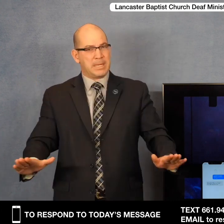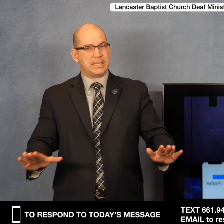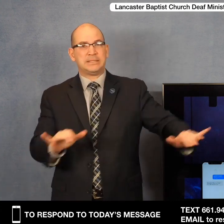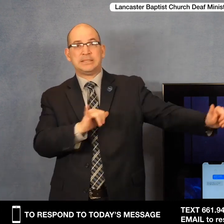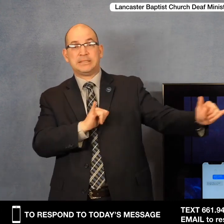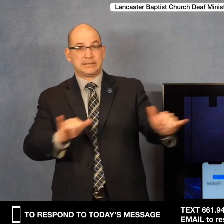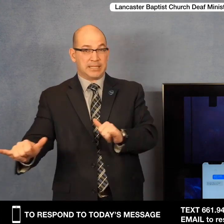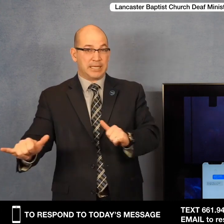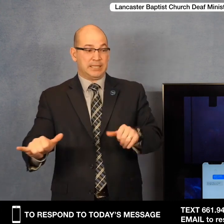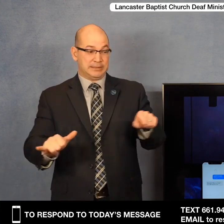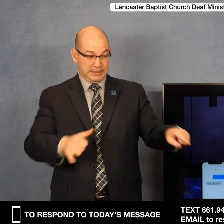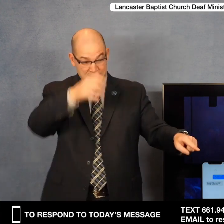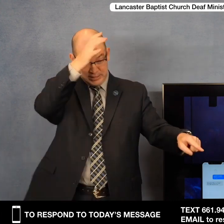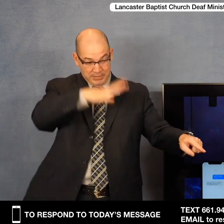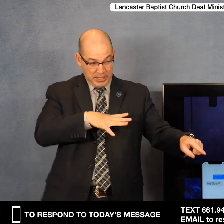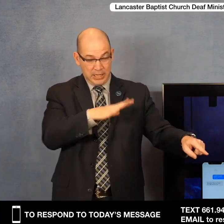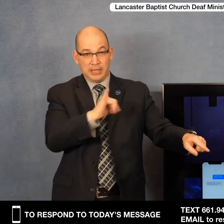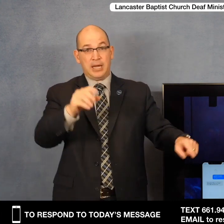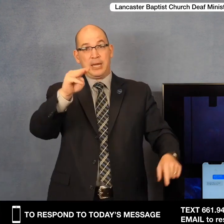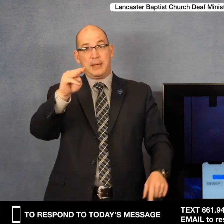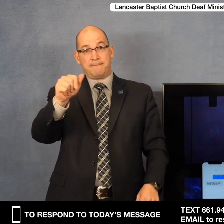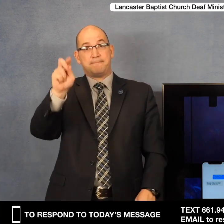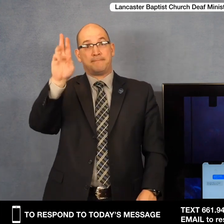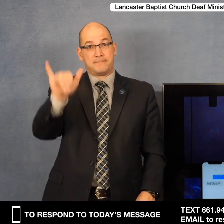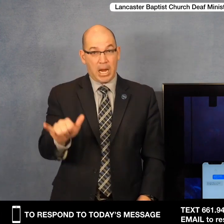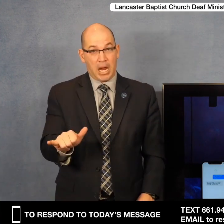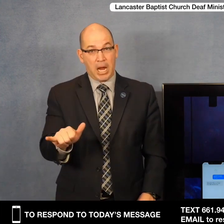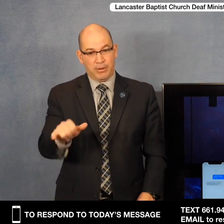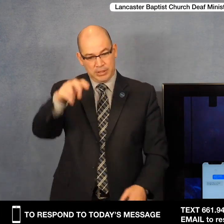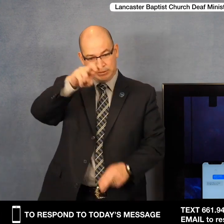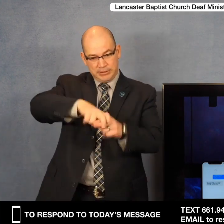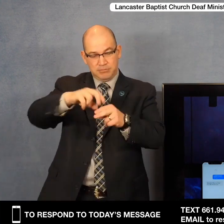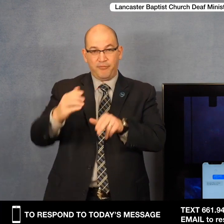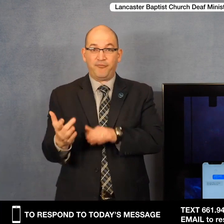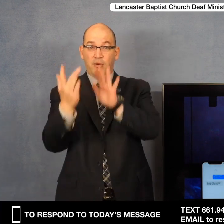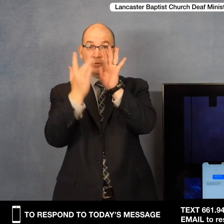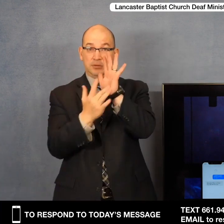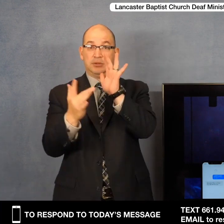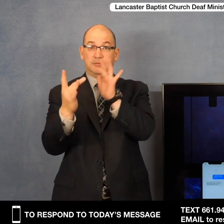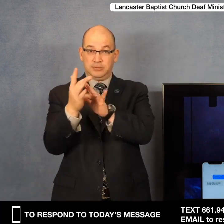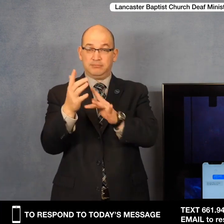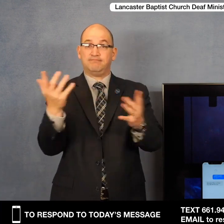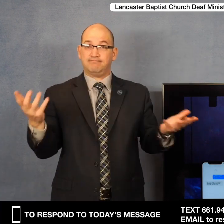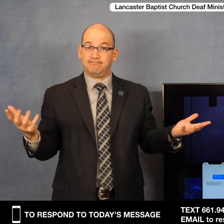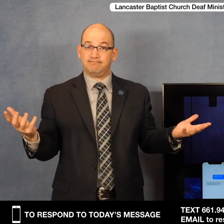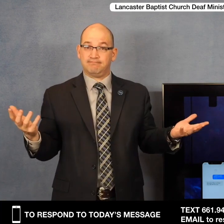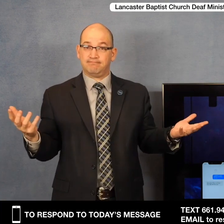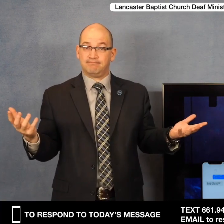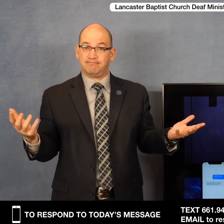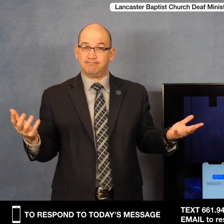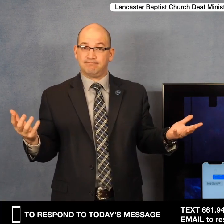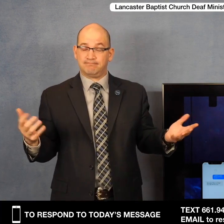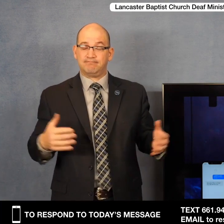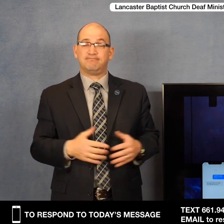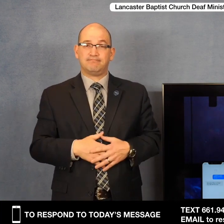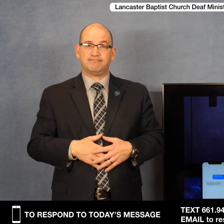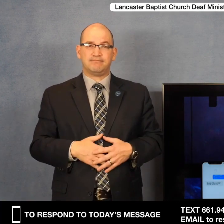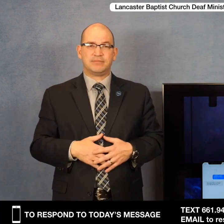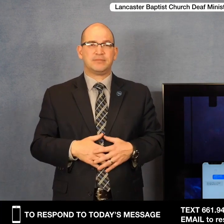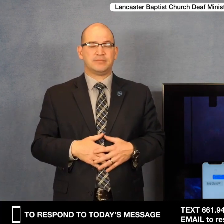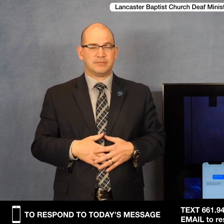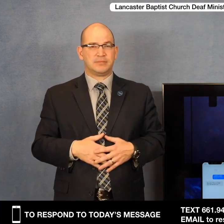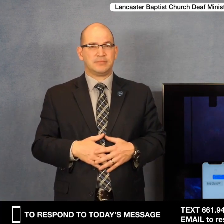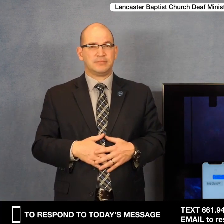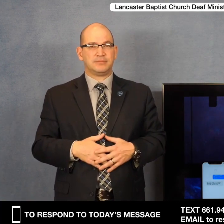who sat at Jesus' feet, like this man from Gadara who was sitting at the feet of Jesus